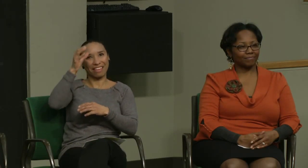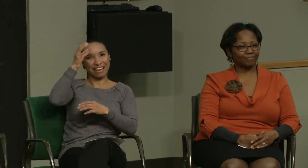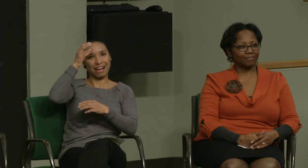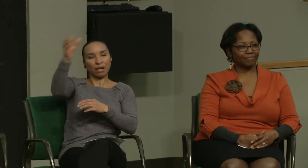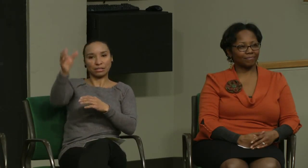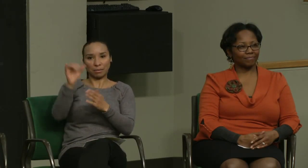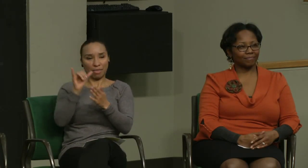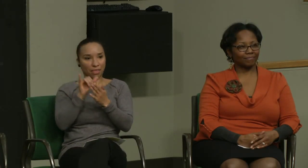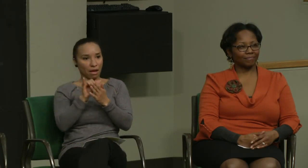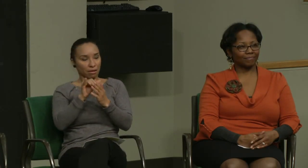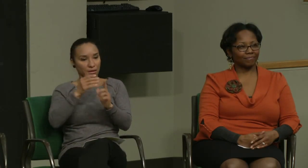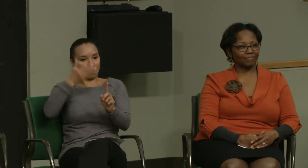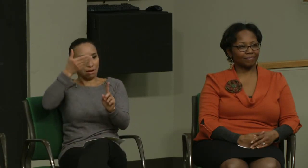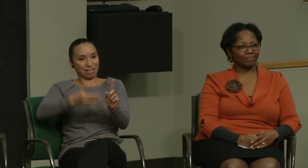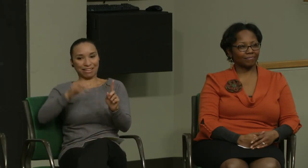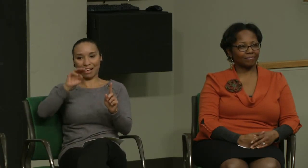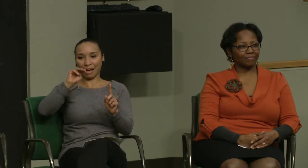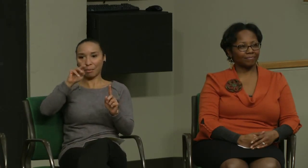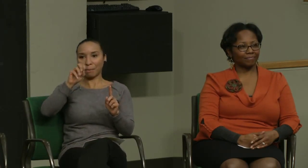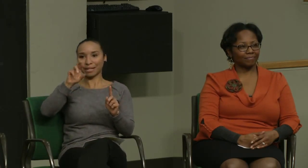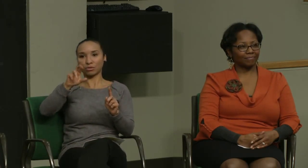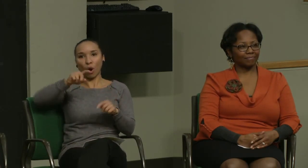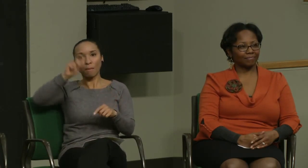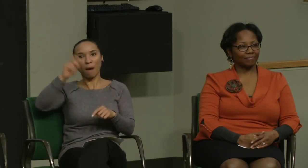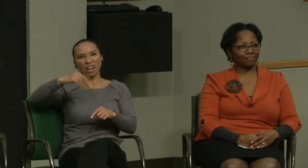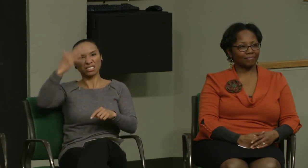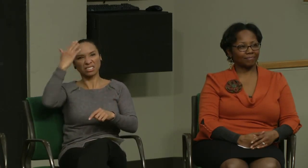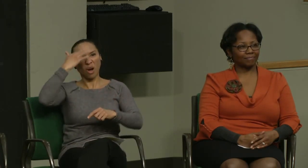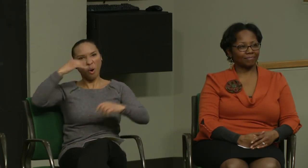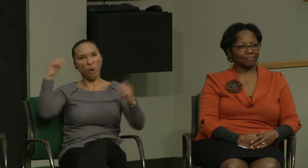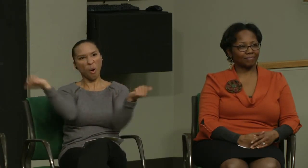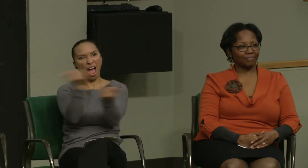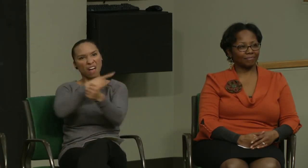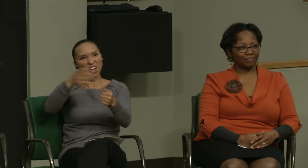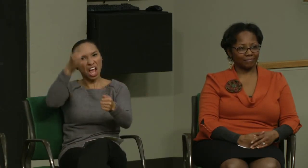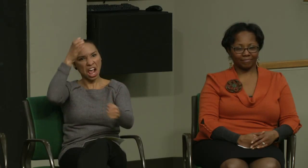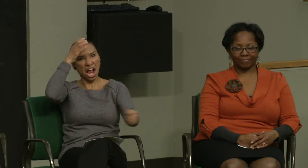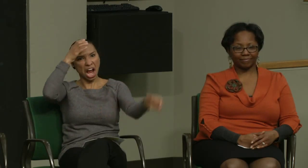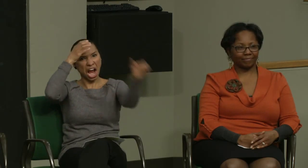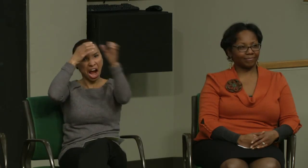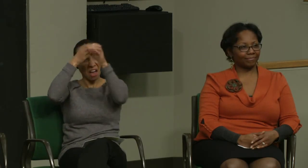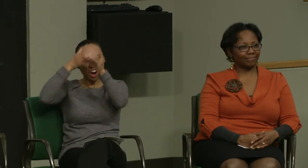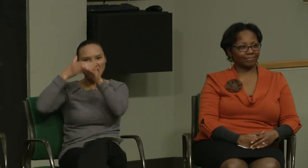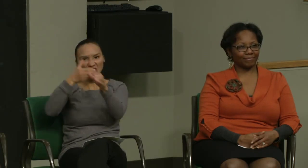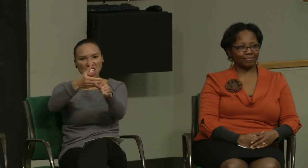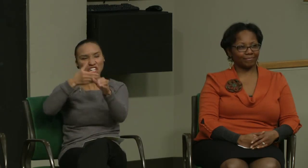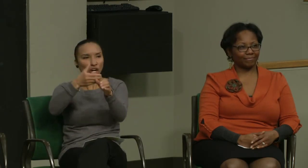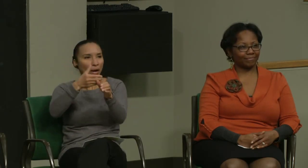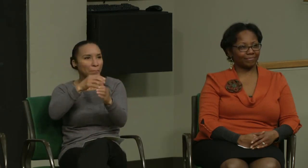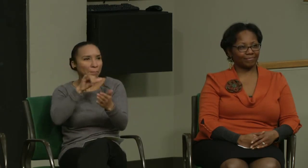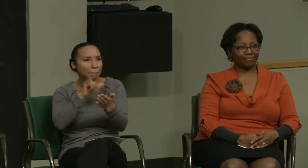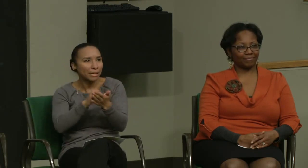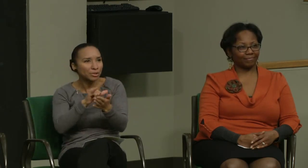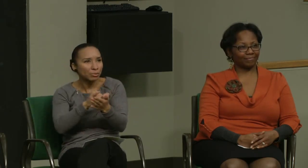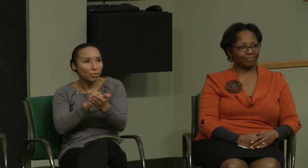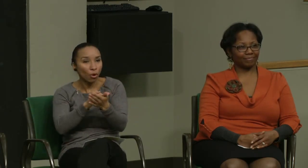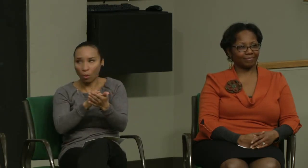Yeah I agree I think often people think that the mentor has to be completely knowledgeable and just have all of this